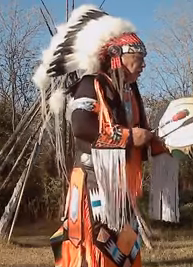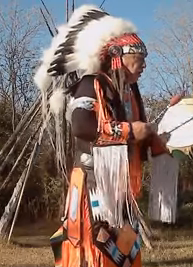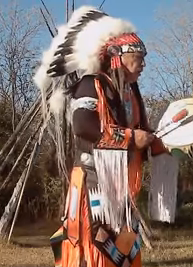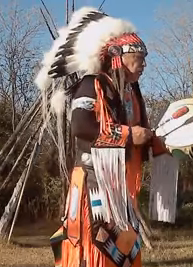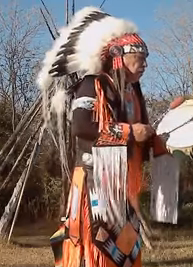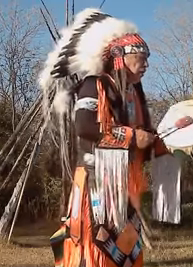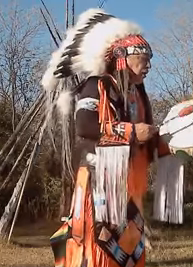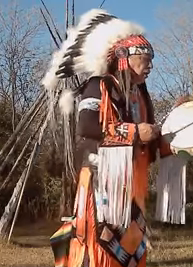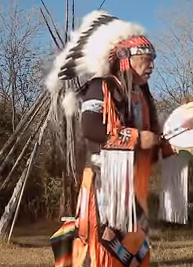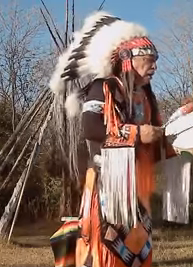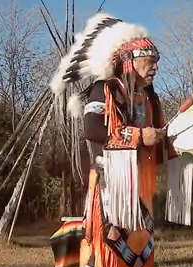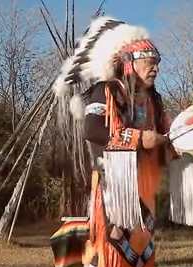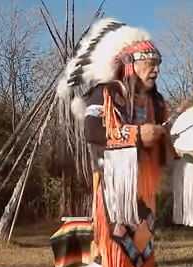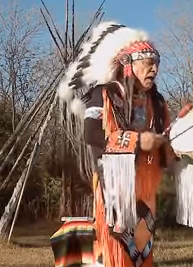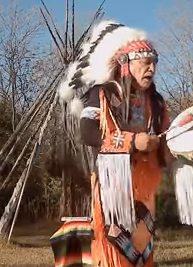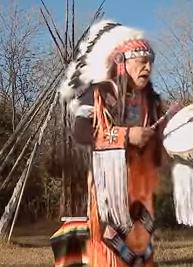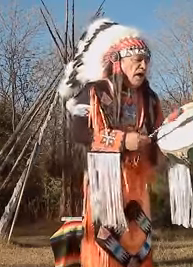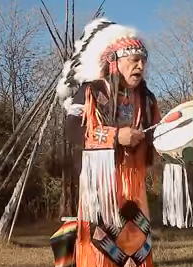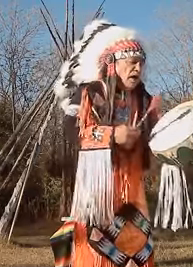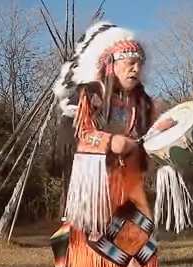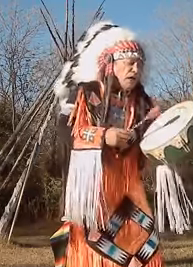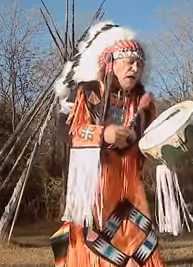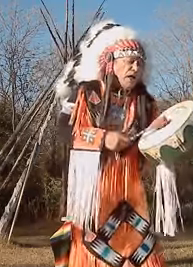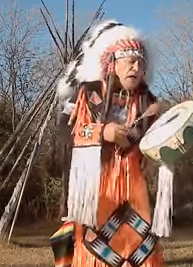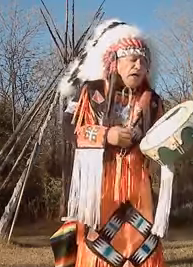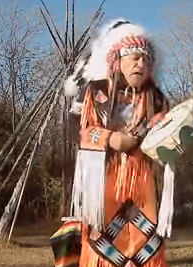And you will be with me,